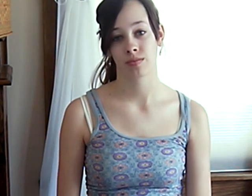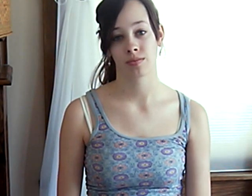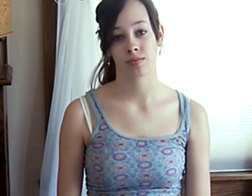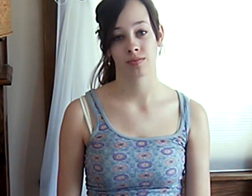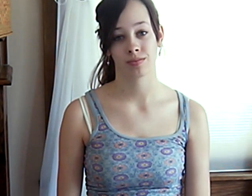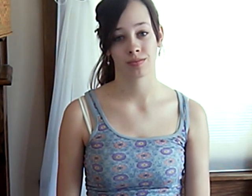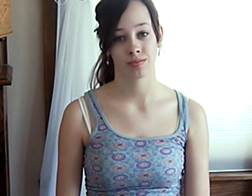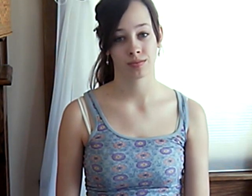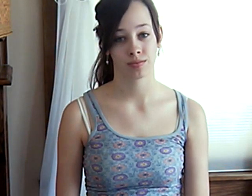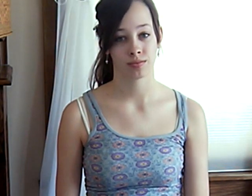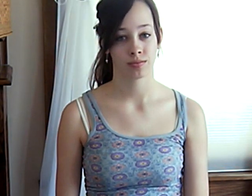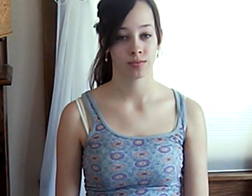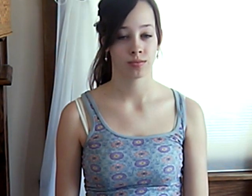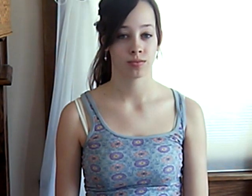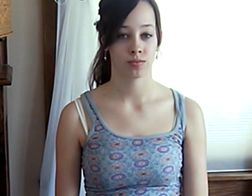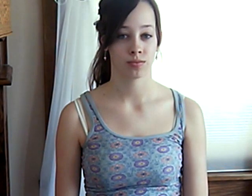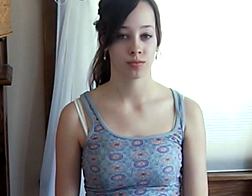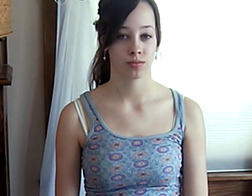me in. I